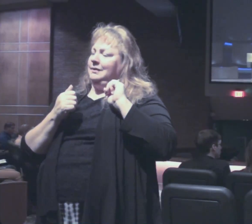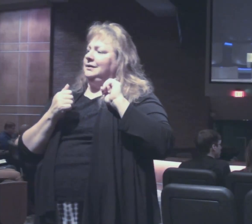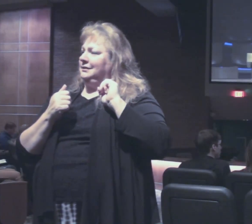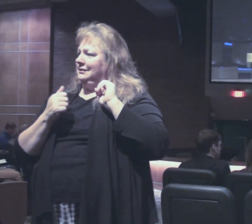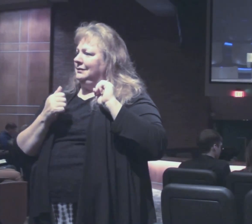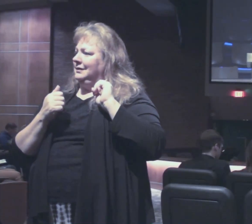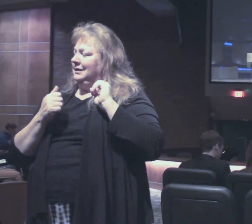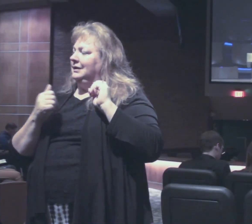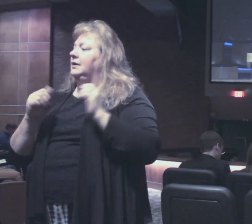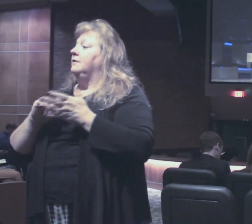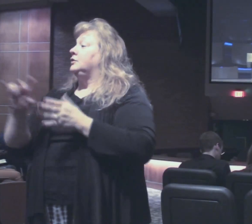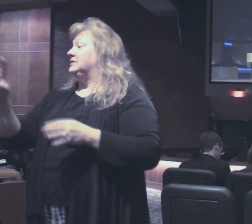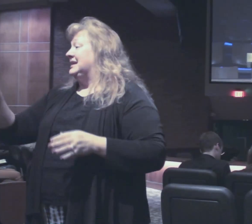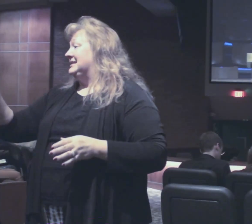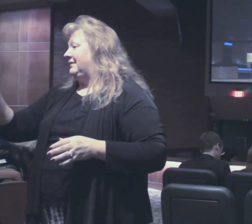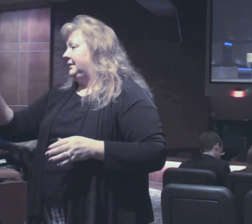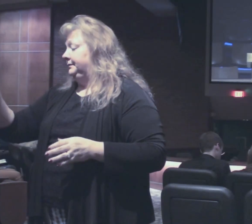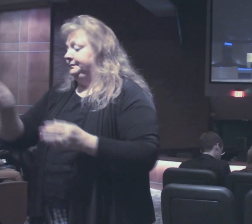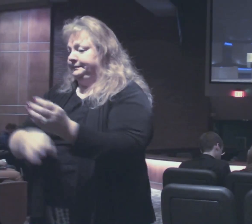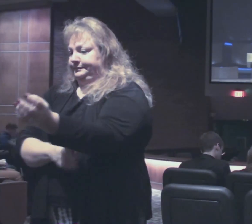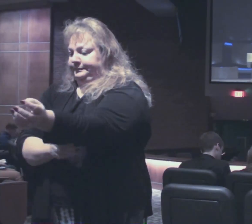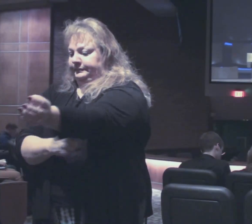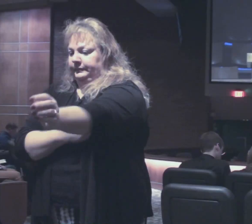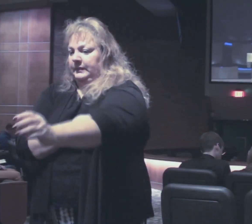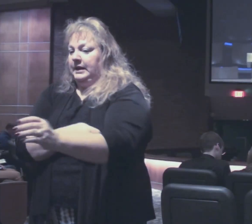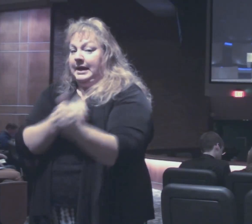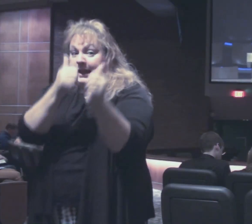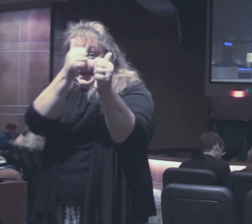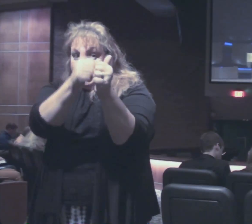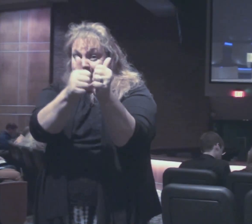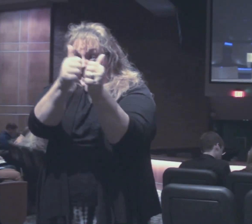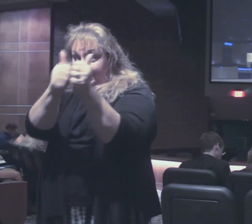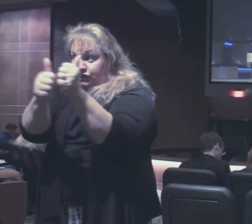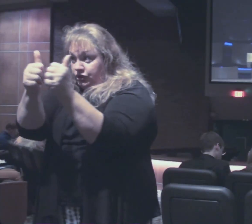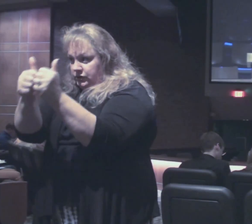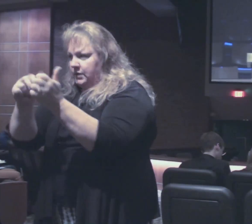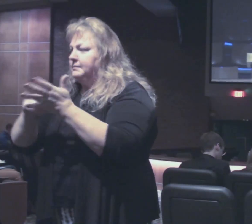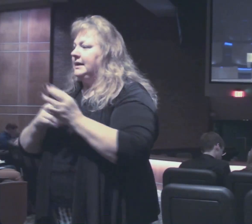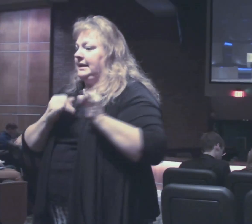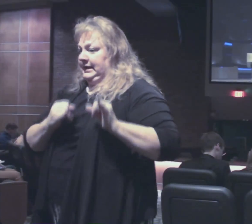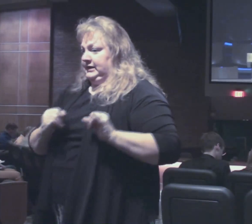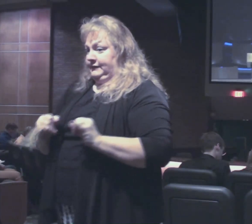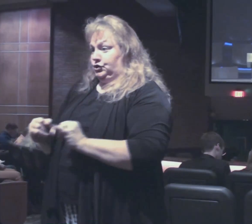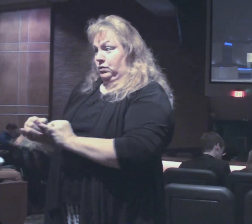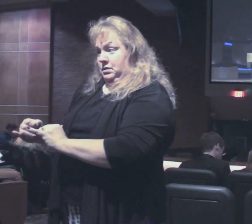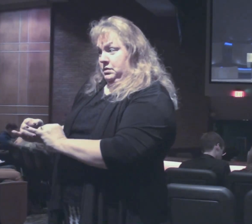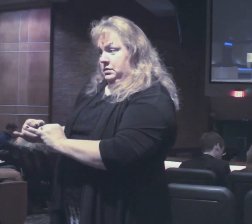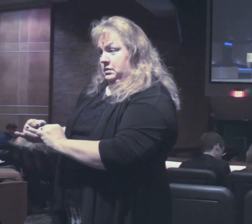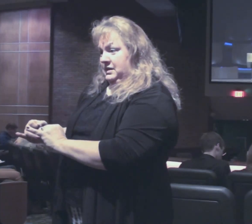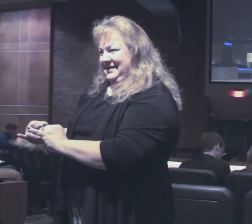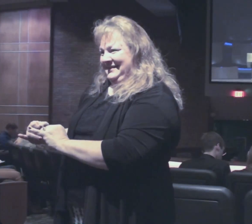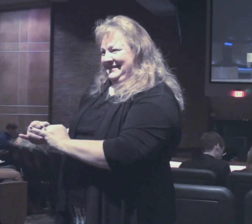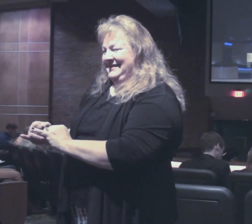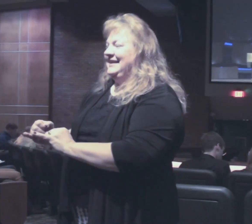Verse 7. Each one, and the emphasis is on that, each one. This is each